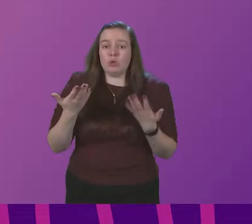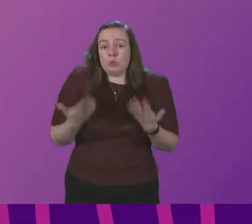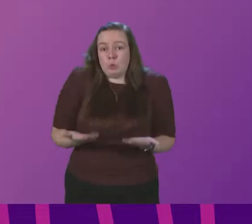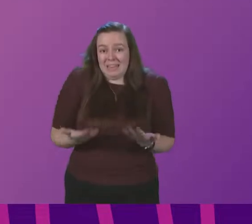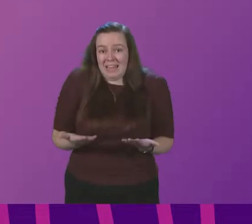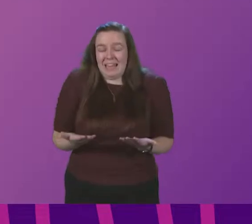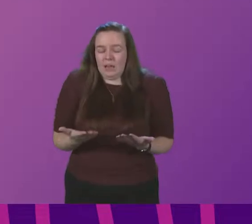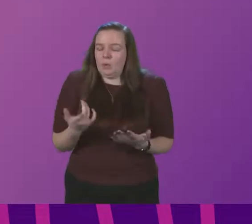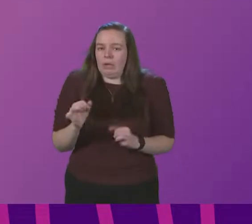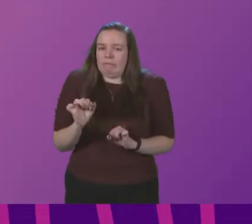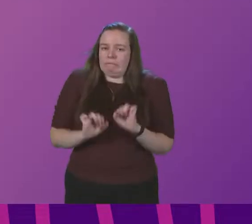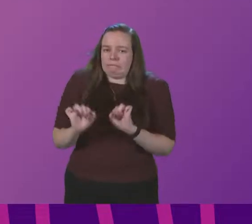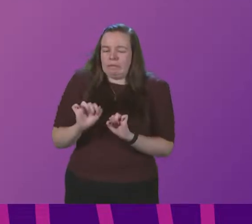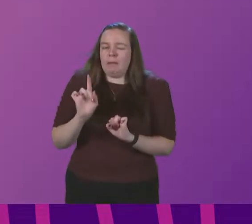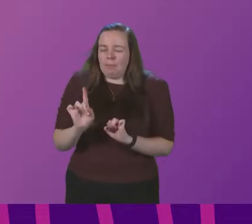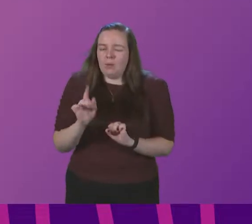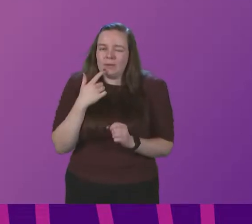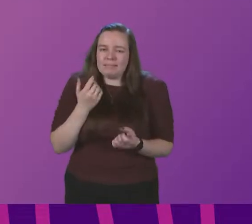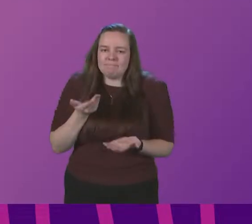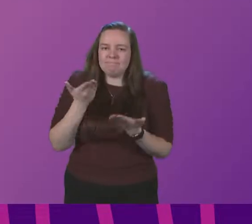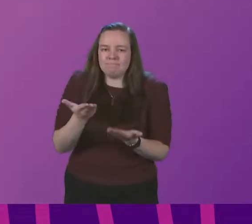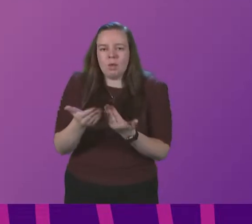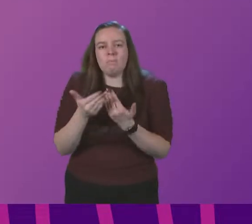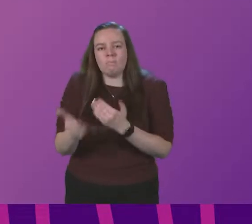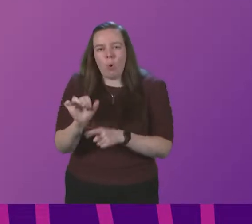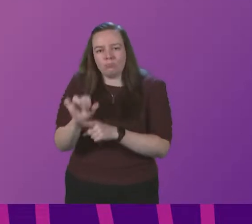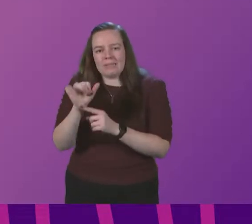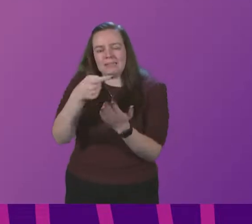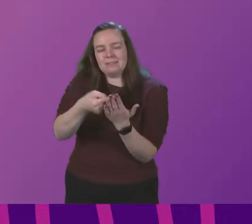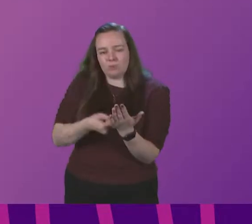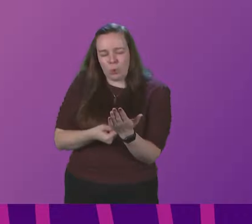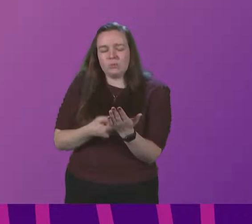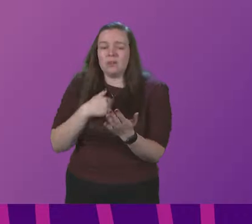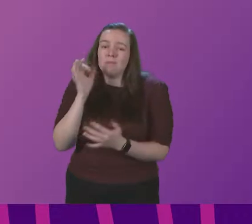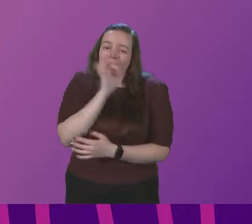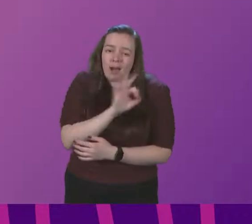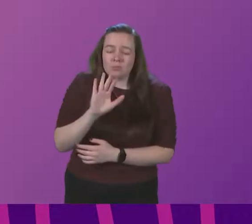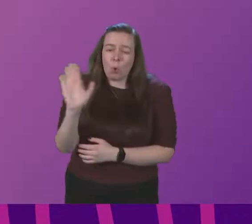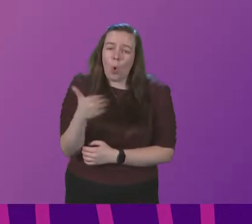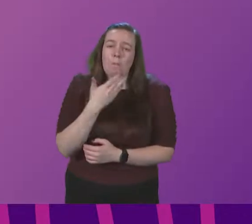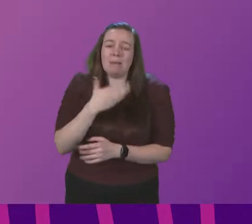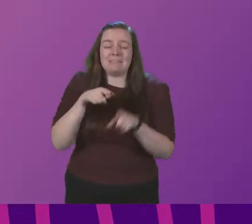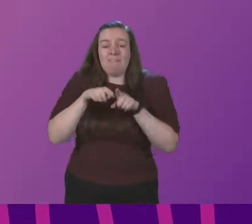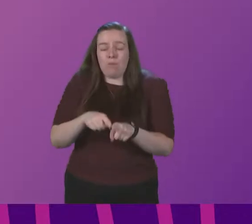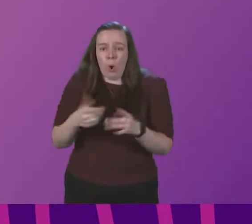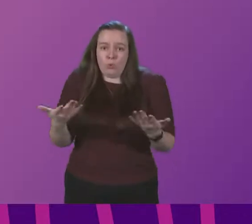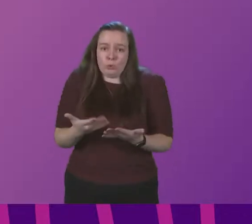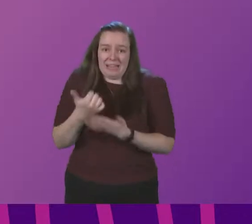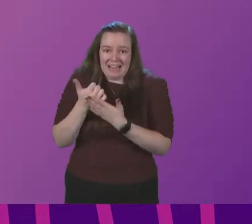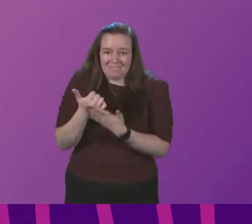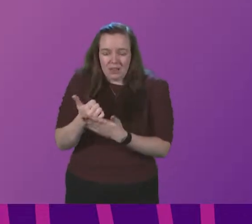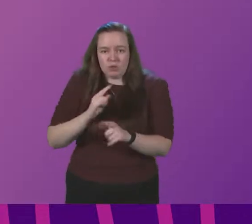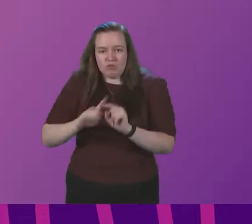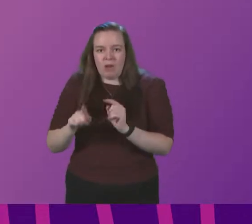albeit very reluctantly, some further protective measures. I am appealing to everyone to follow today's advice to help slow